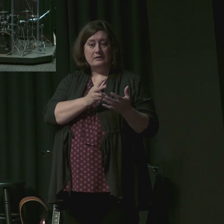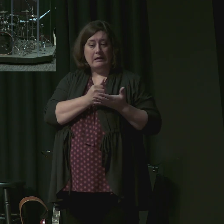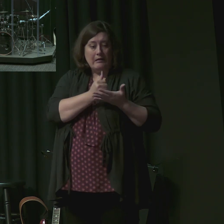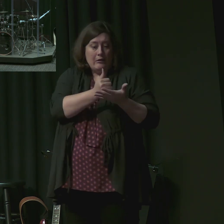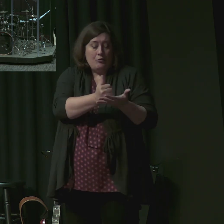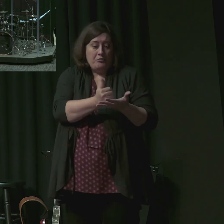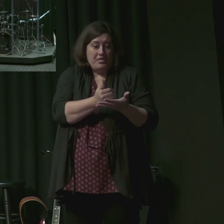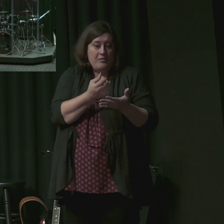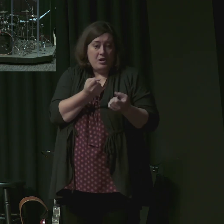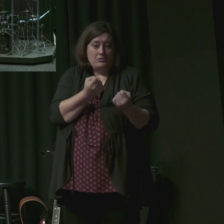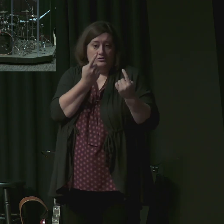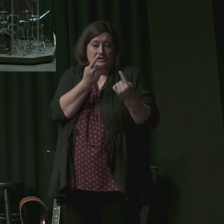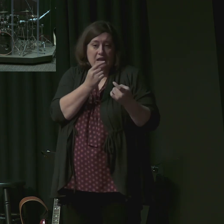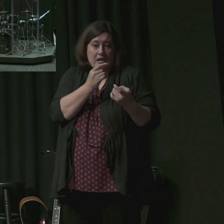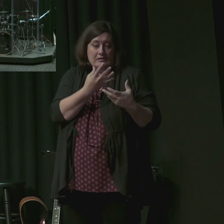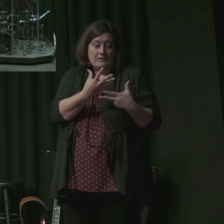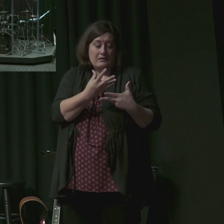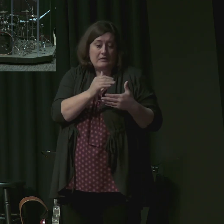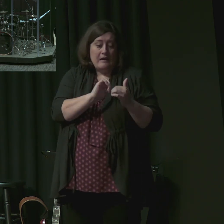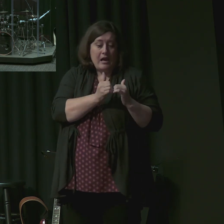are truly in the faith.